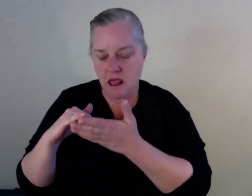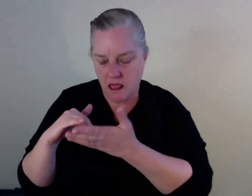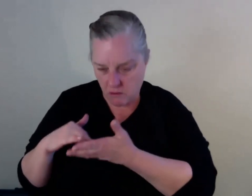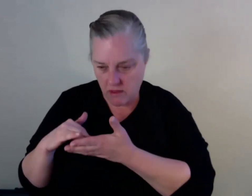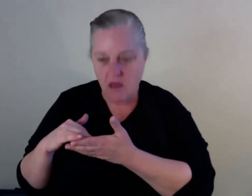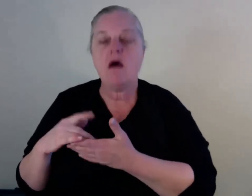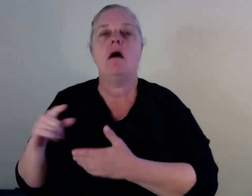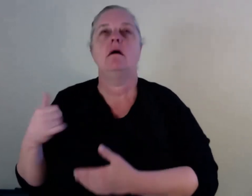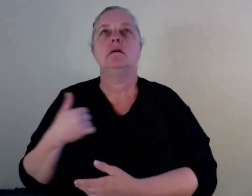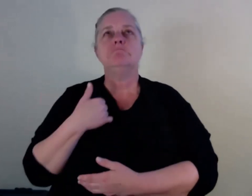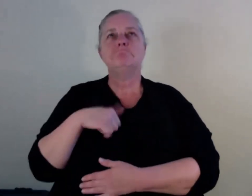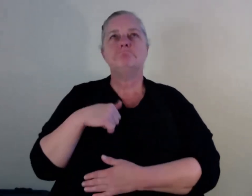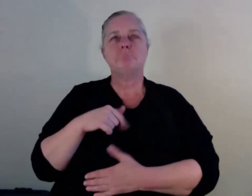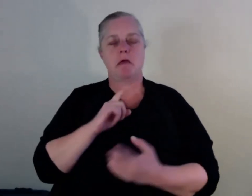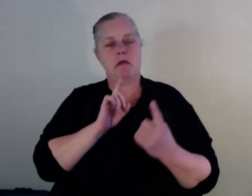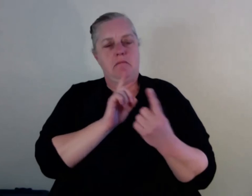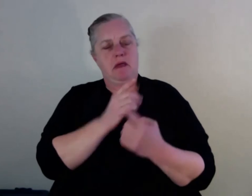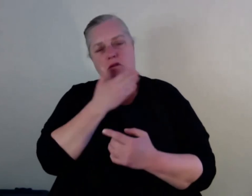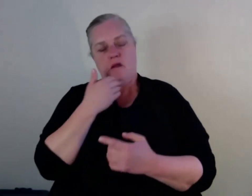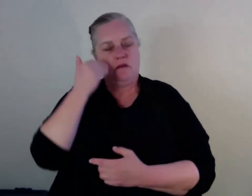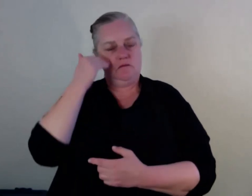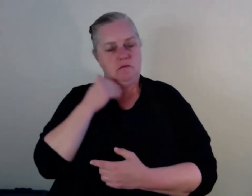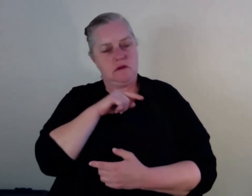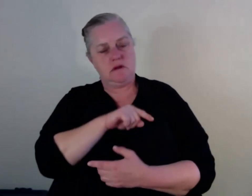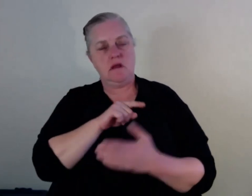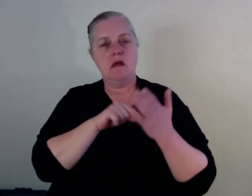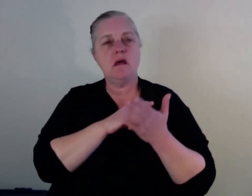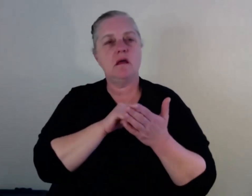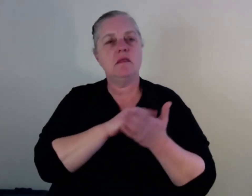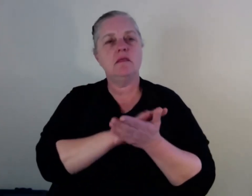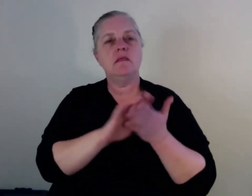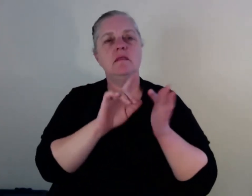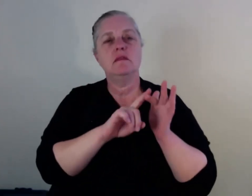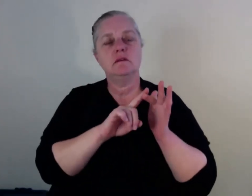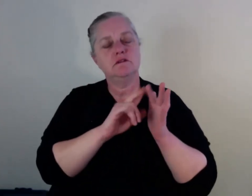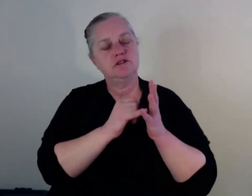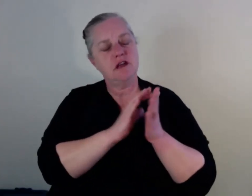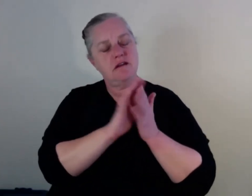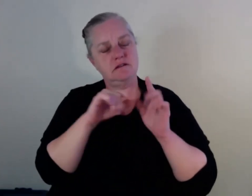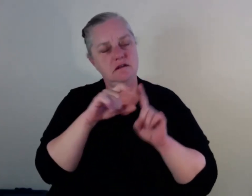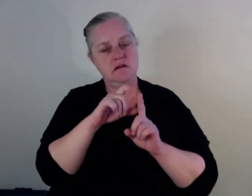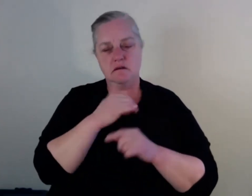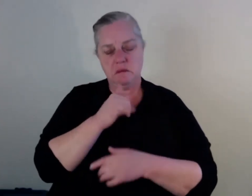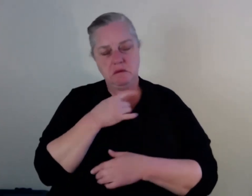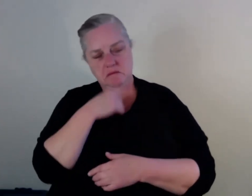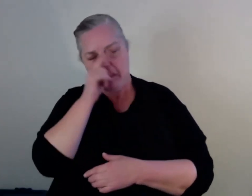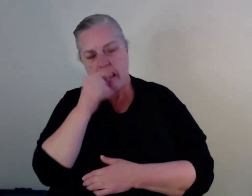where you're, where you're going to come into contact or engage with mob. Do you know what I mean? Like it took a really long time for me to end up